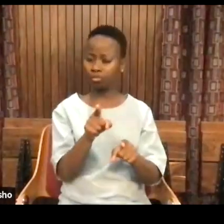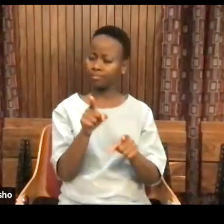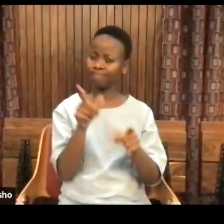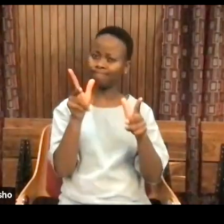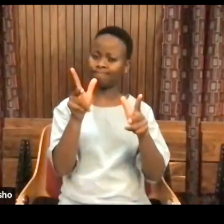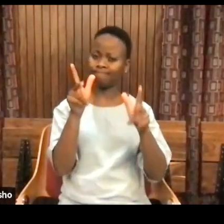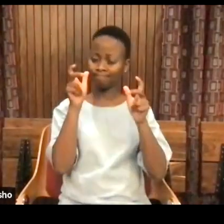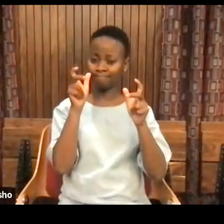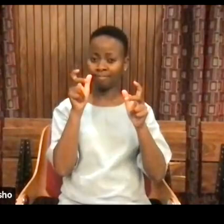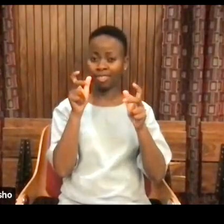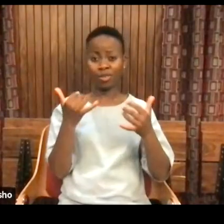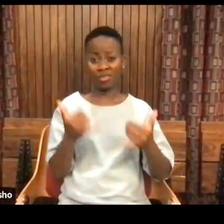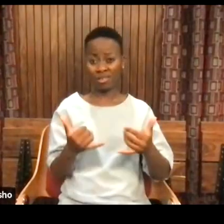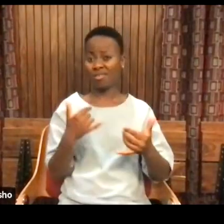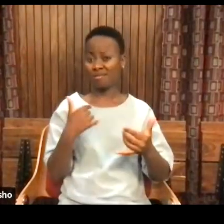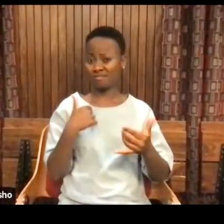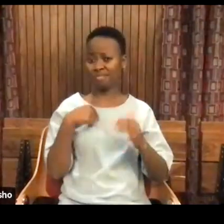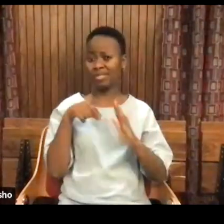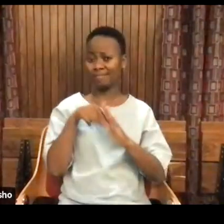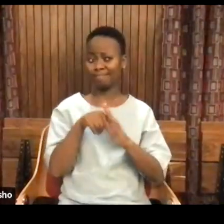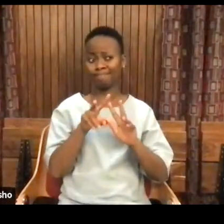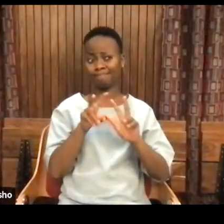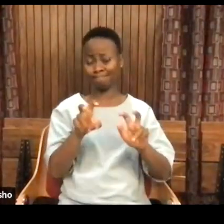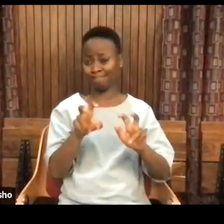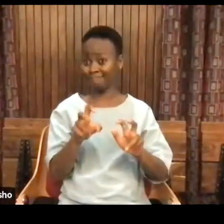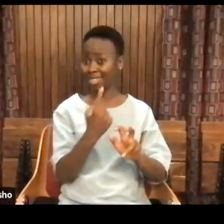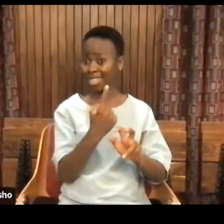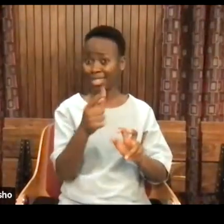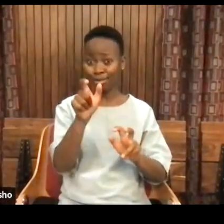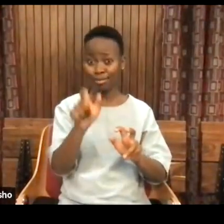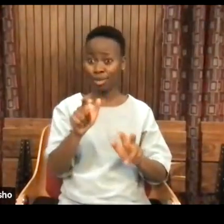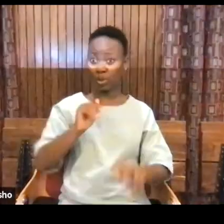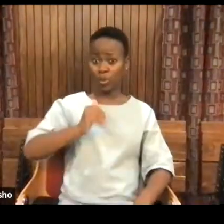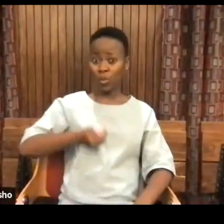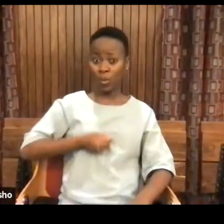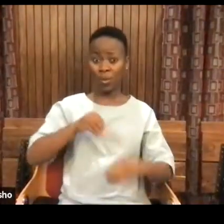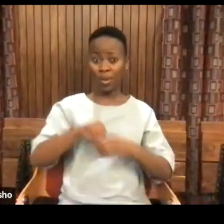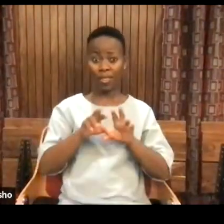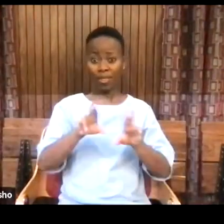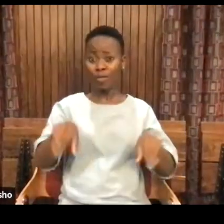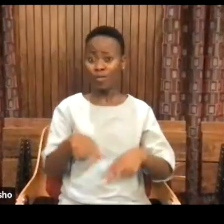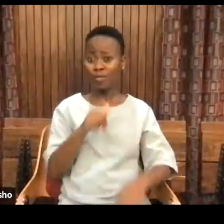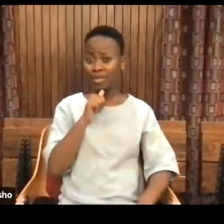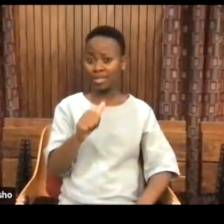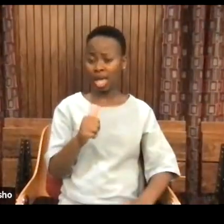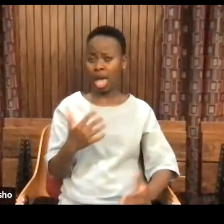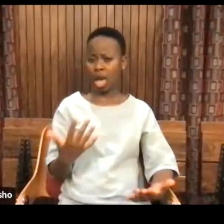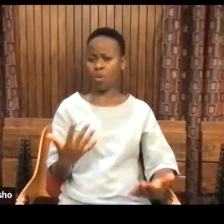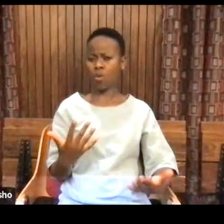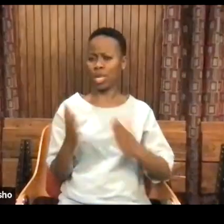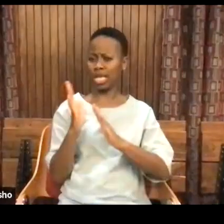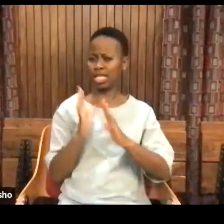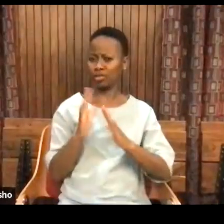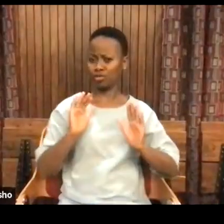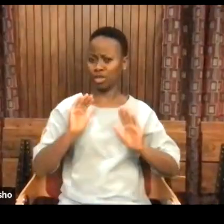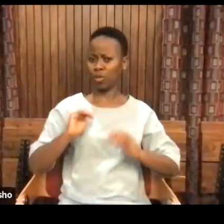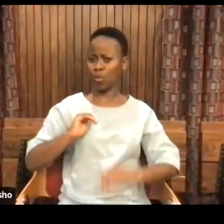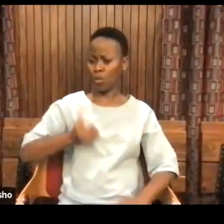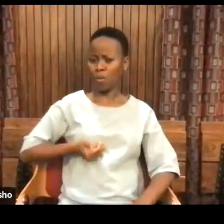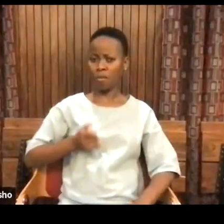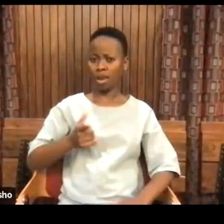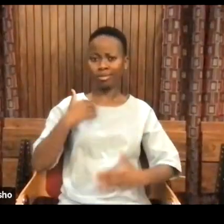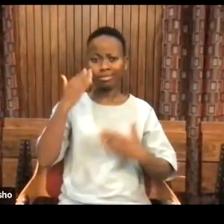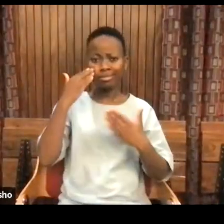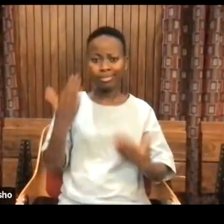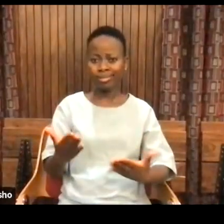started digging into that damage. Every woman in this room is probably saying, so what more about the history of women I don't know?